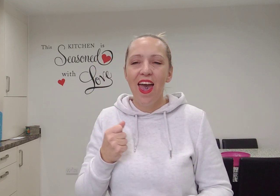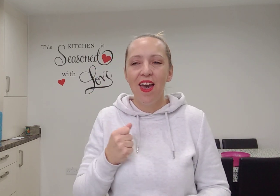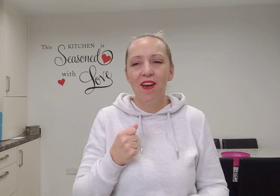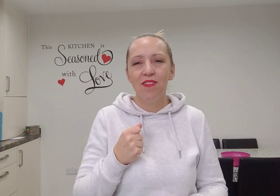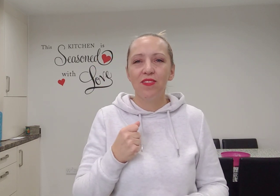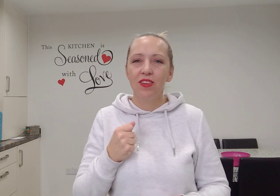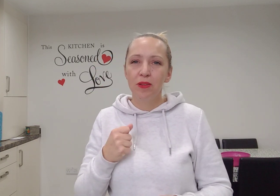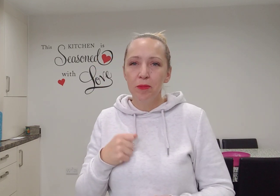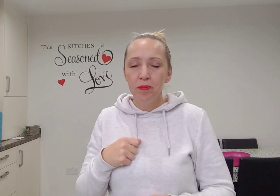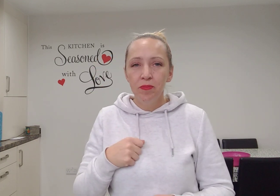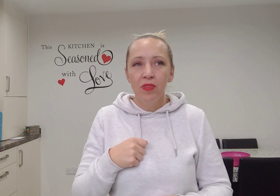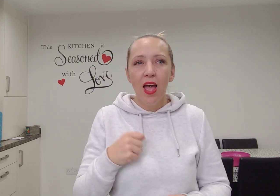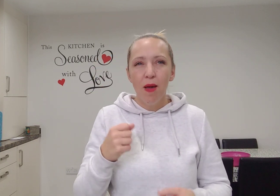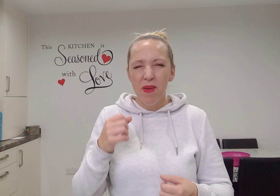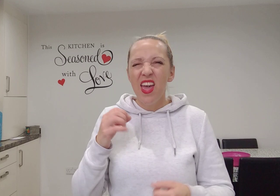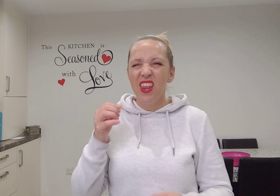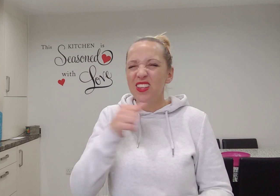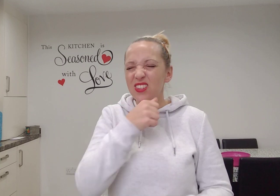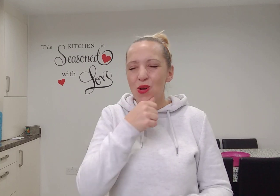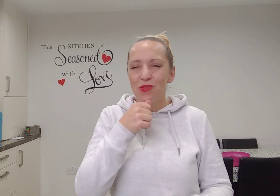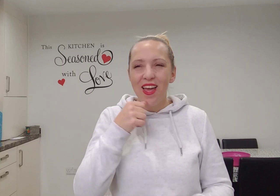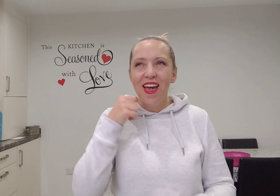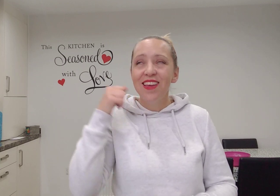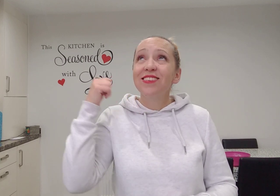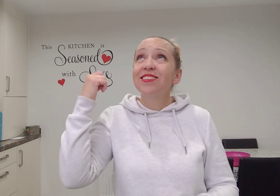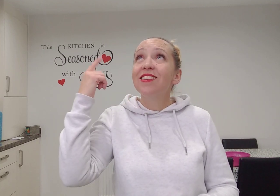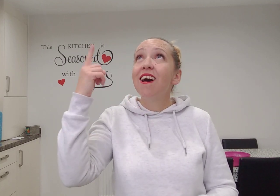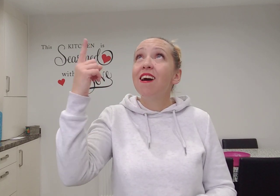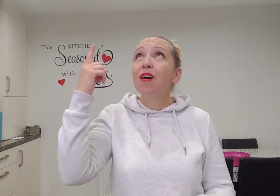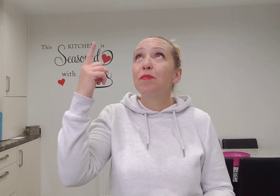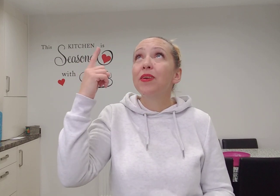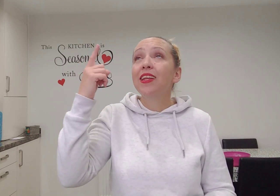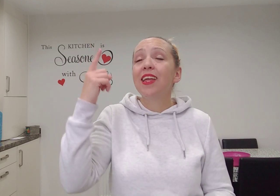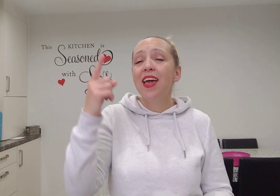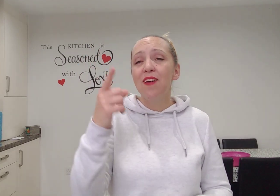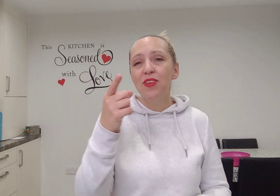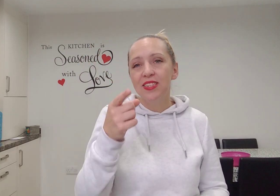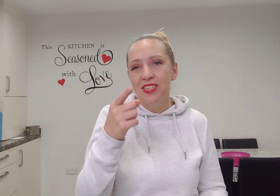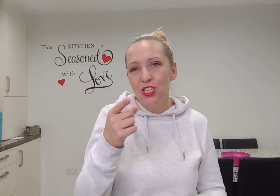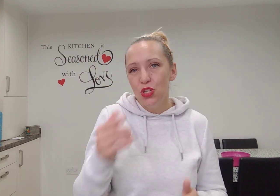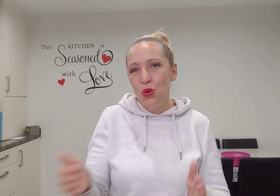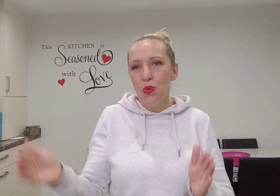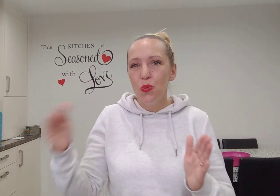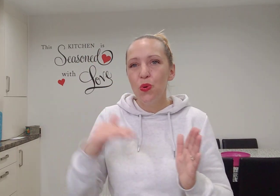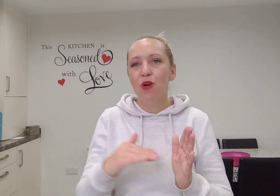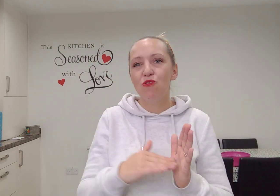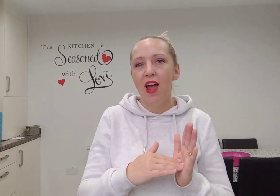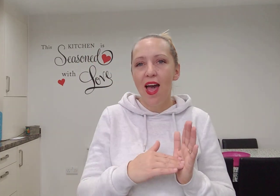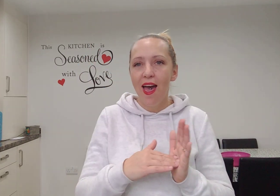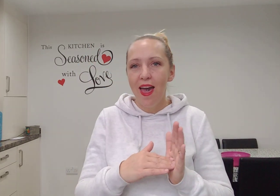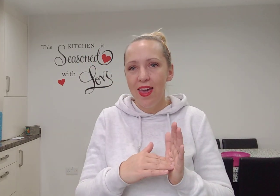I'll put it so nice All the medicines you were like